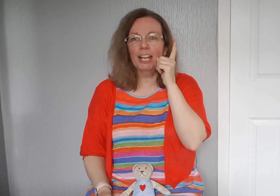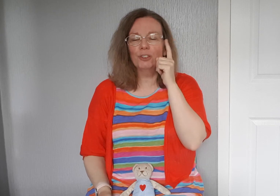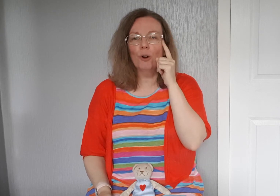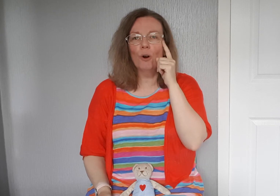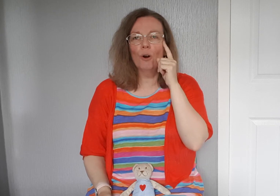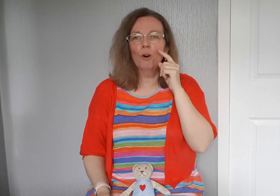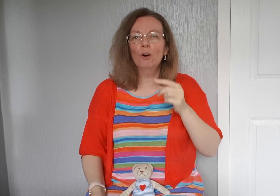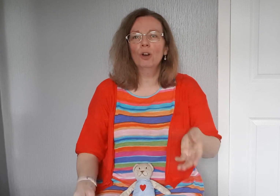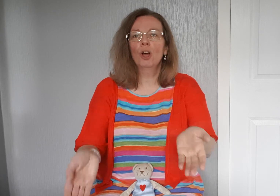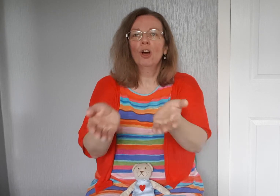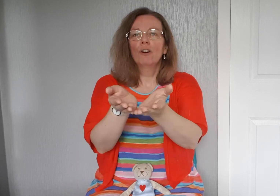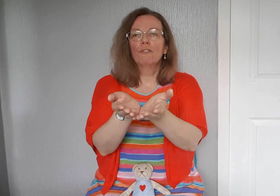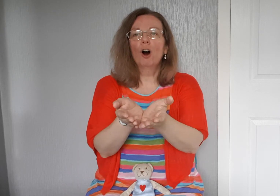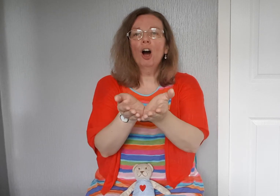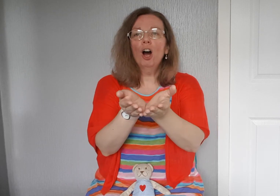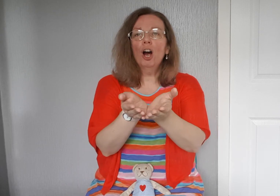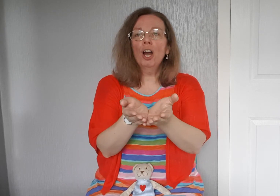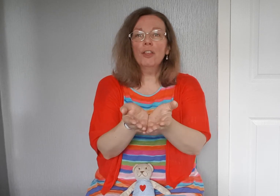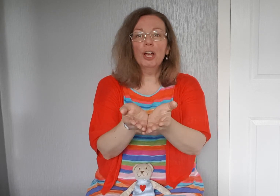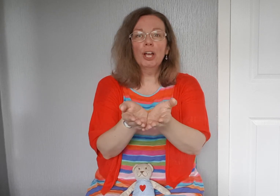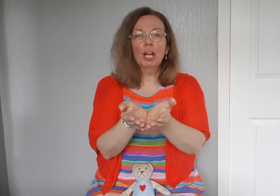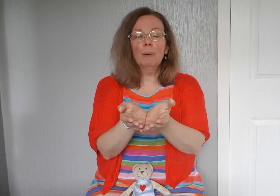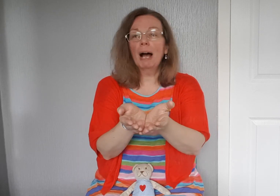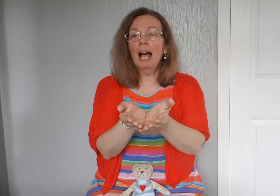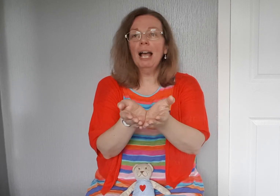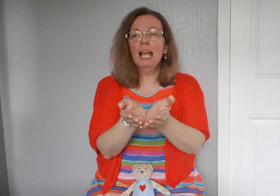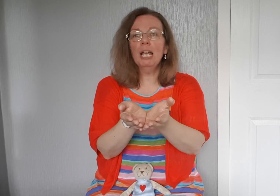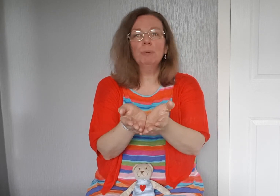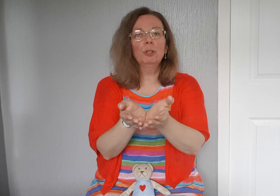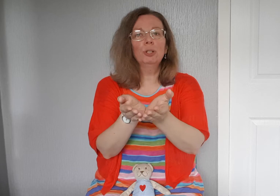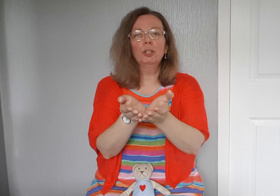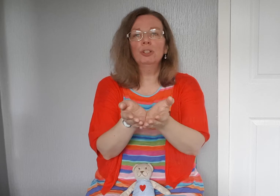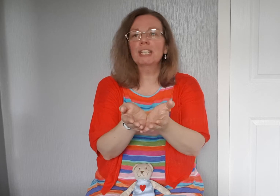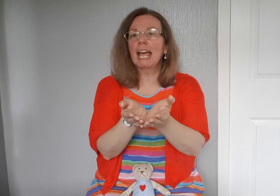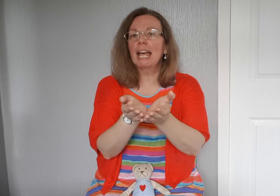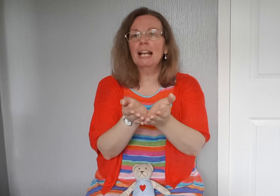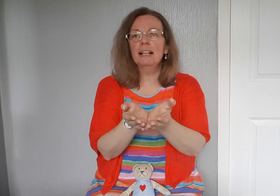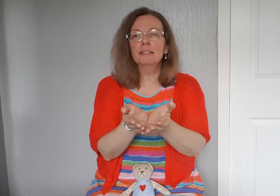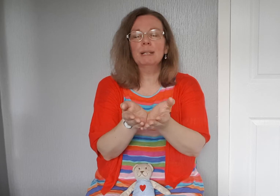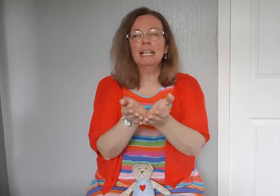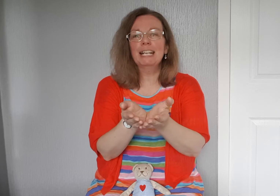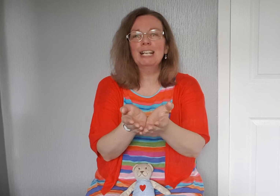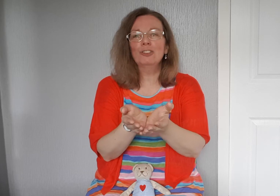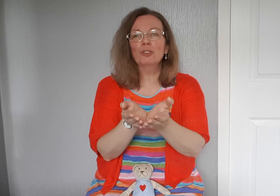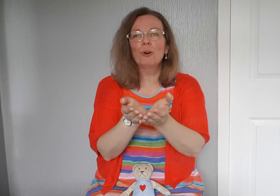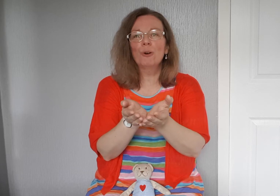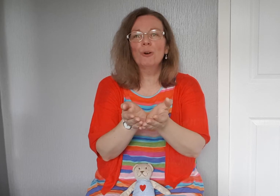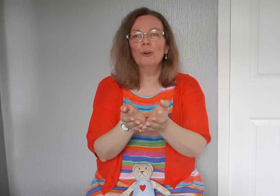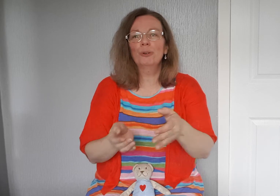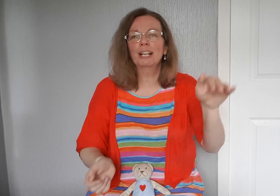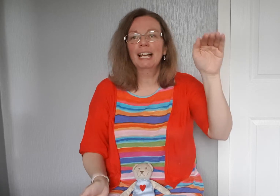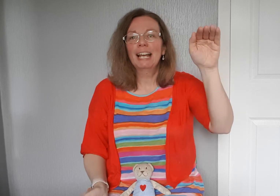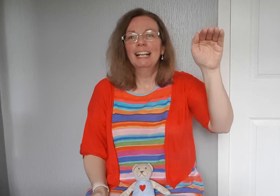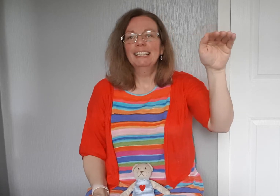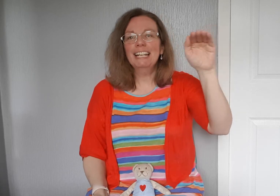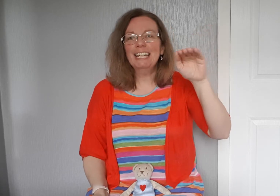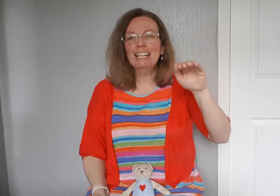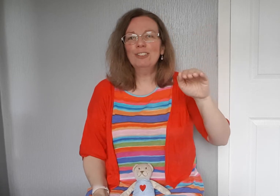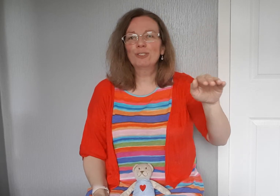know. For the Bible tells me so. Little